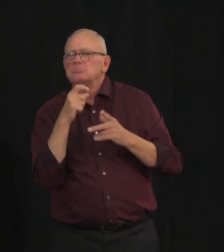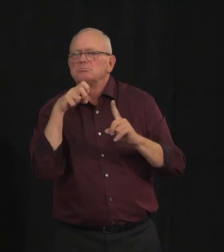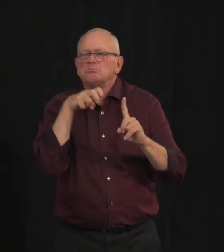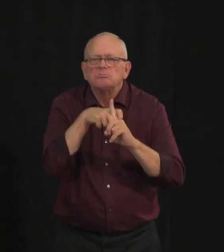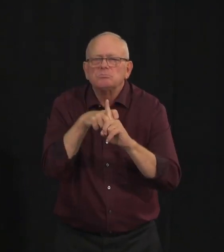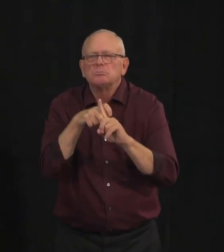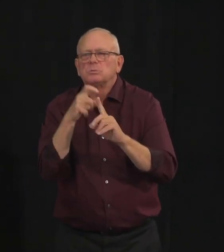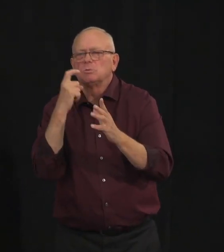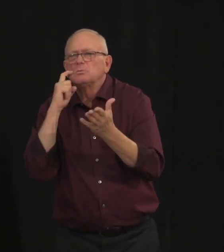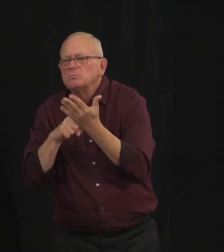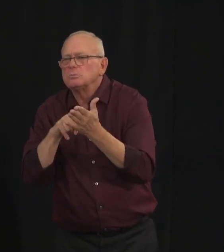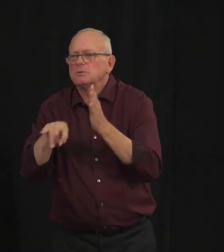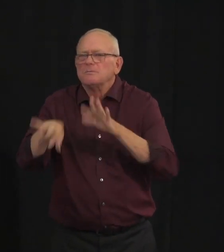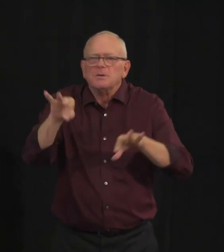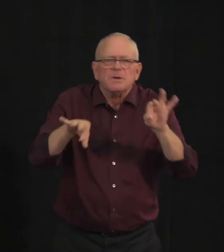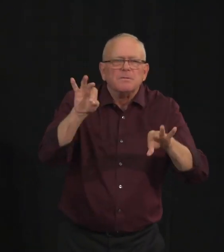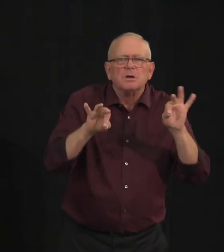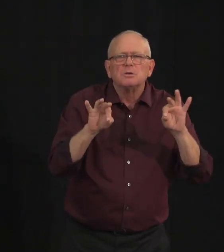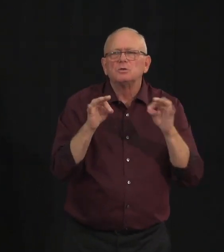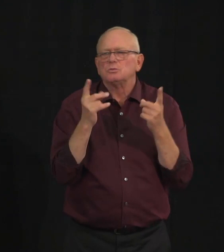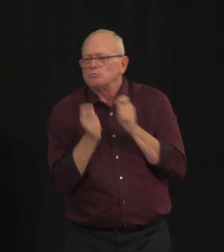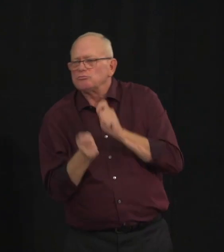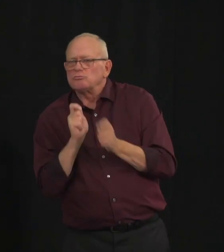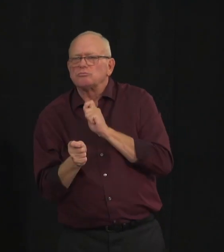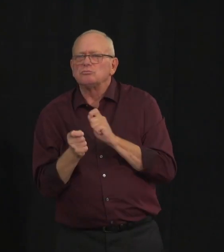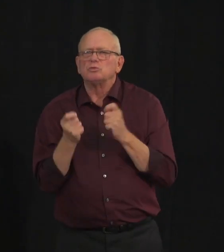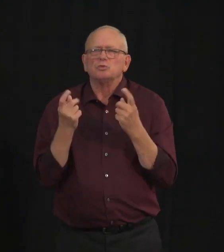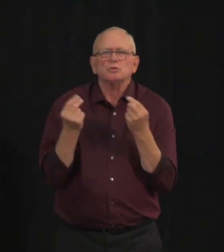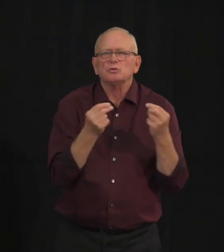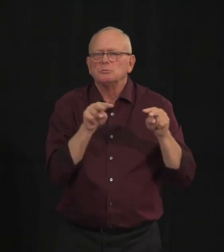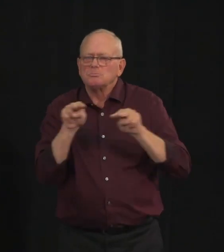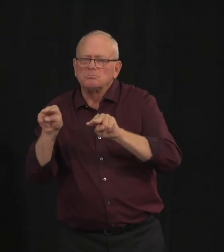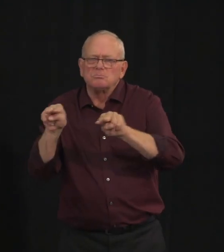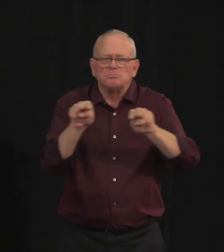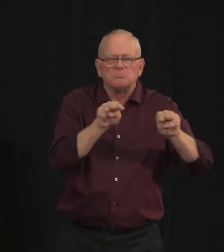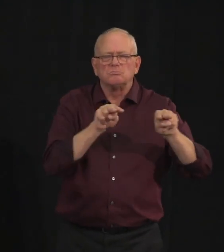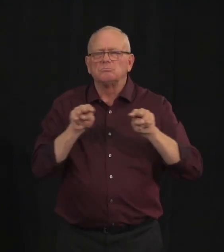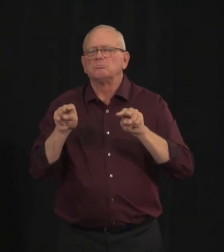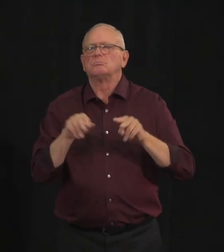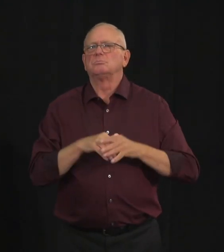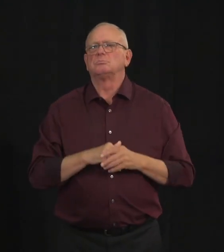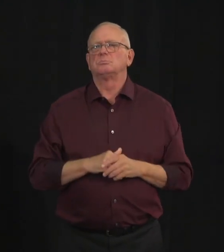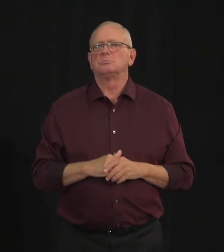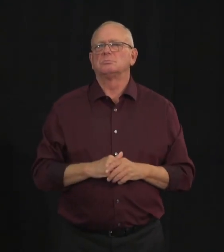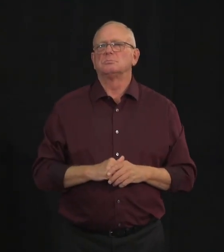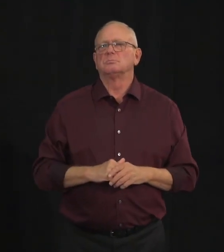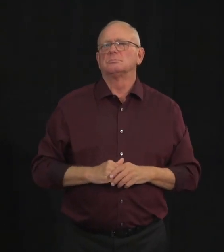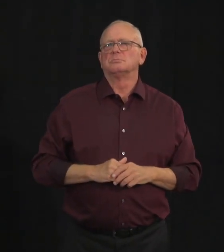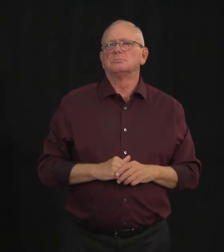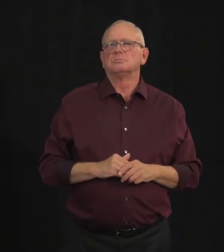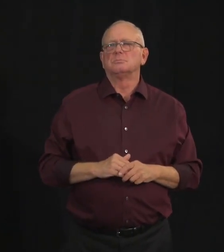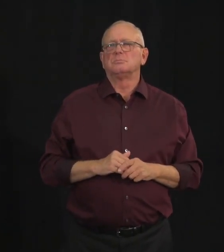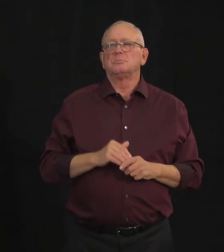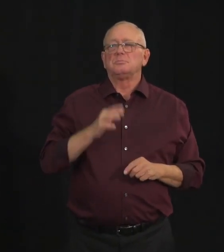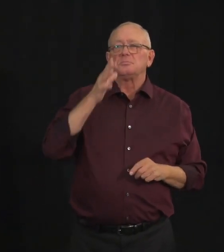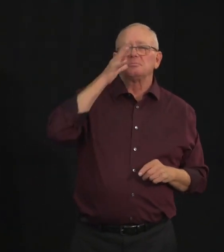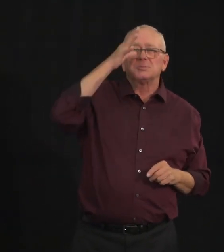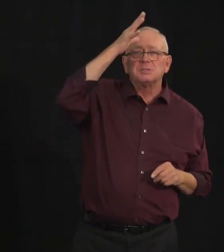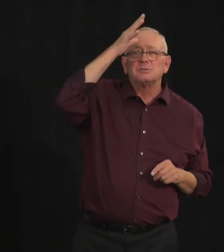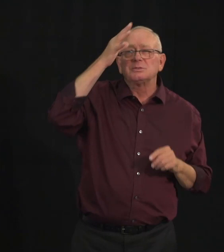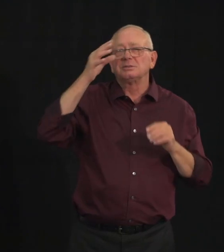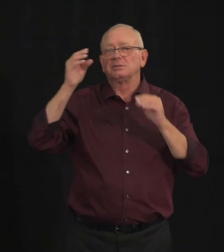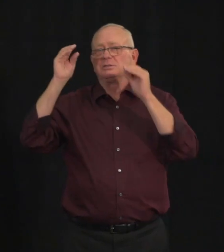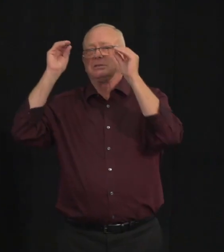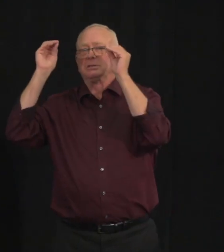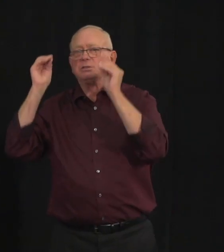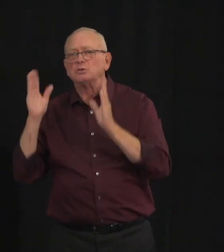of our Public Health Advice and School Reentry Plan. I know this may cause concern for parents and teachers who might